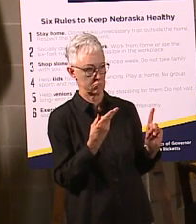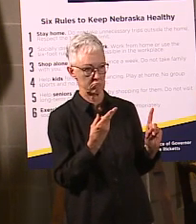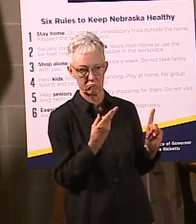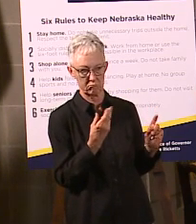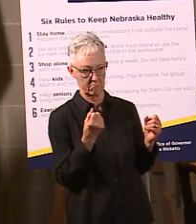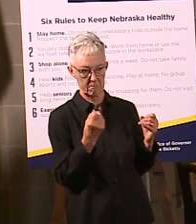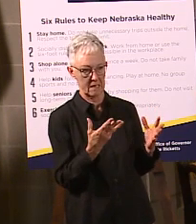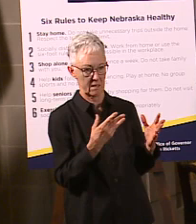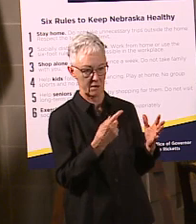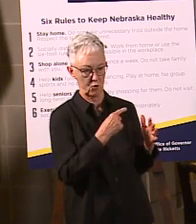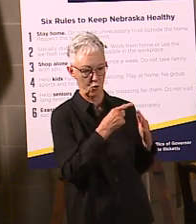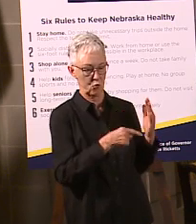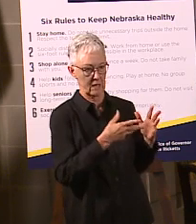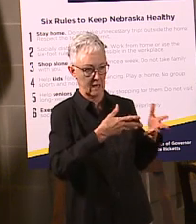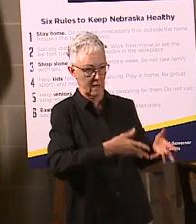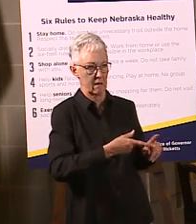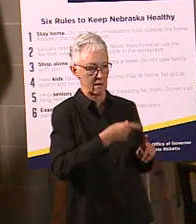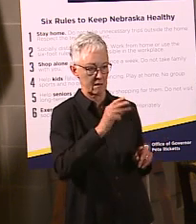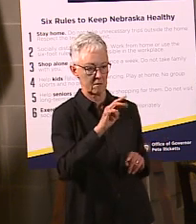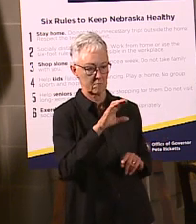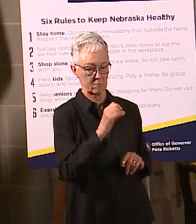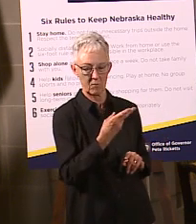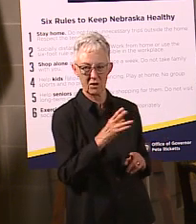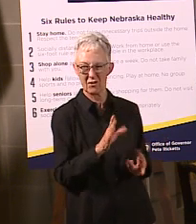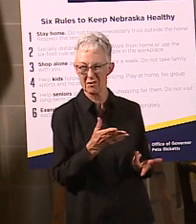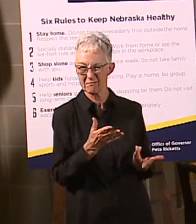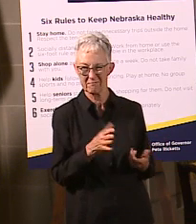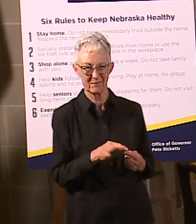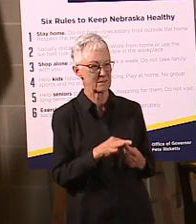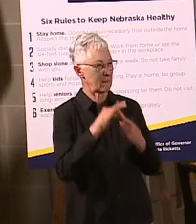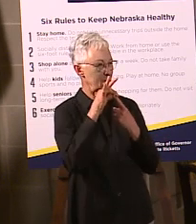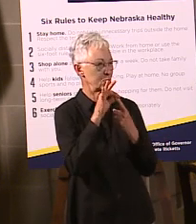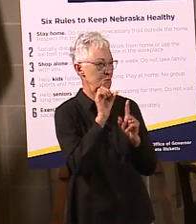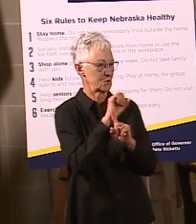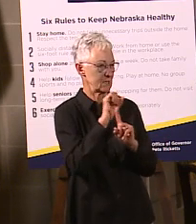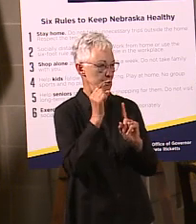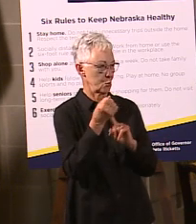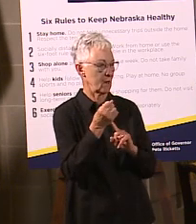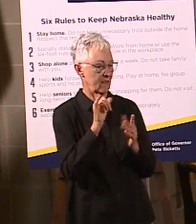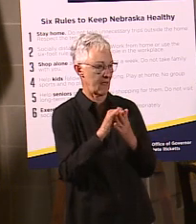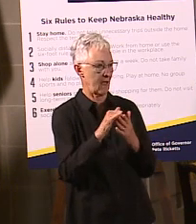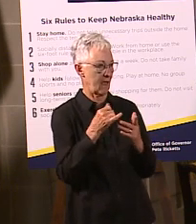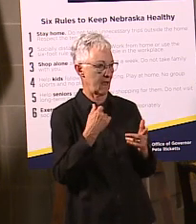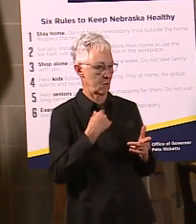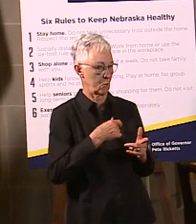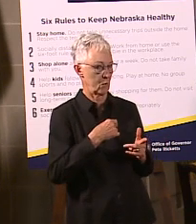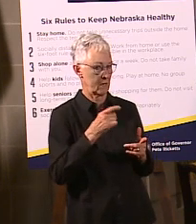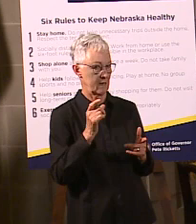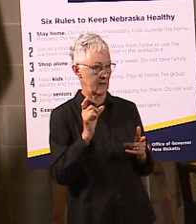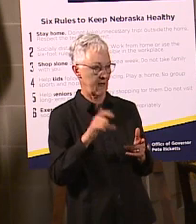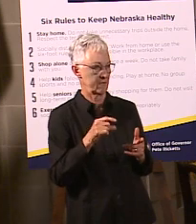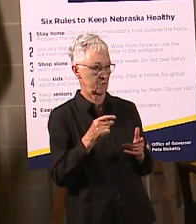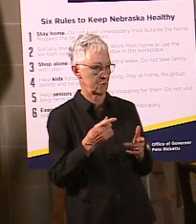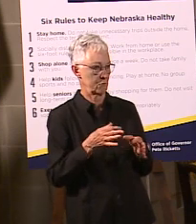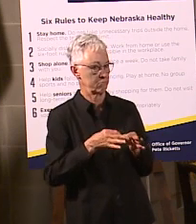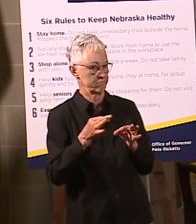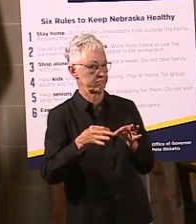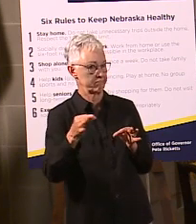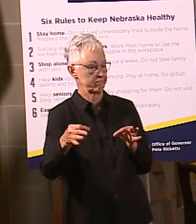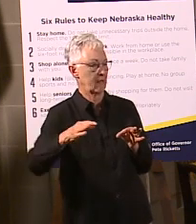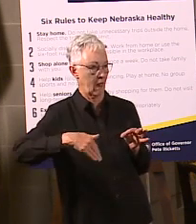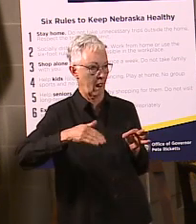special, they have special circumstances that are delaying their payments. So, you know,